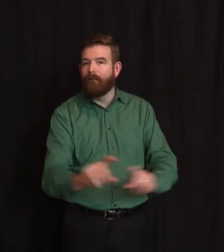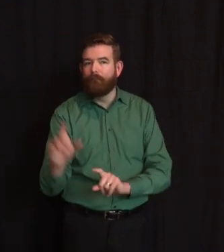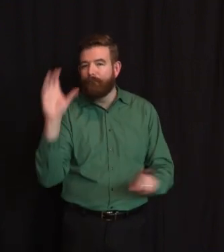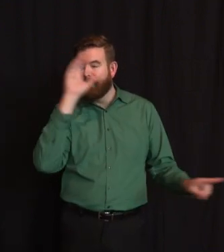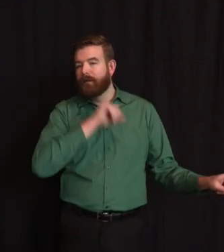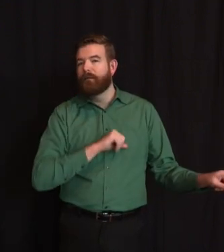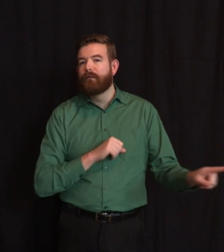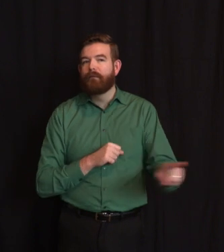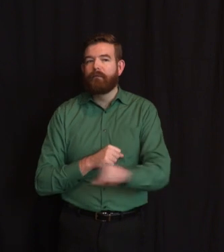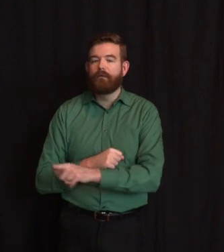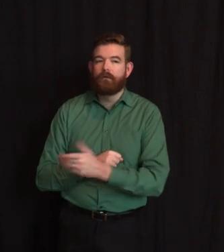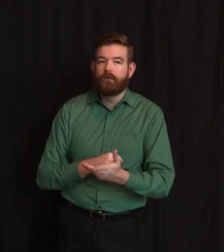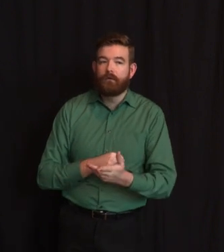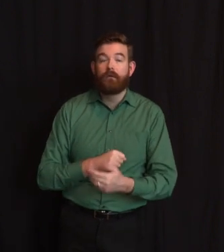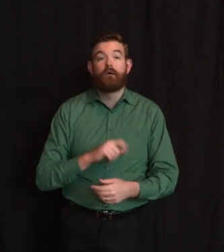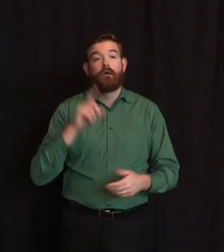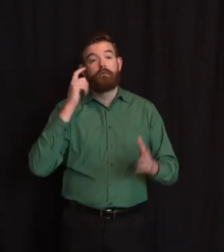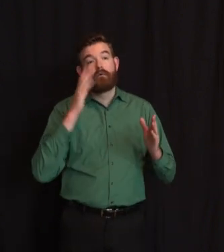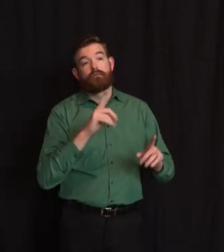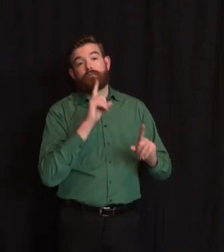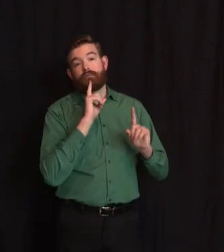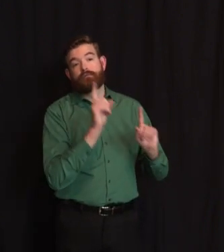Live with you and Ashley earlier. So thanks for having me.